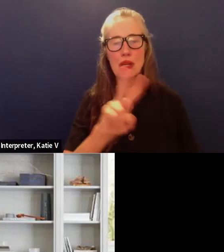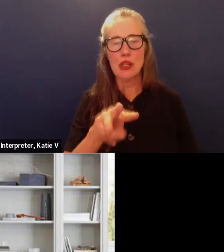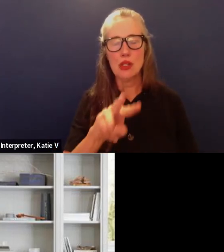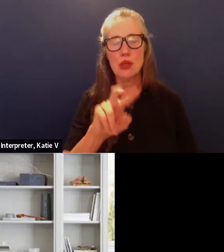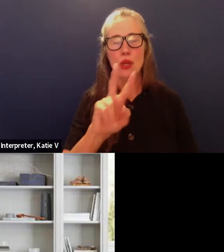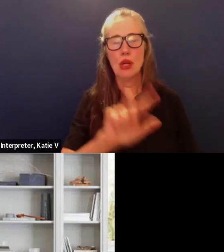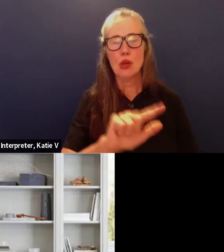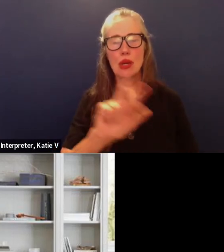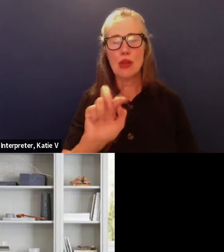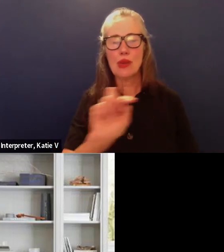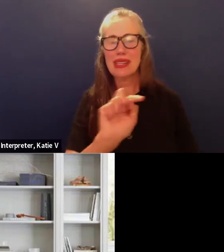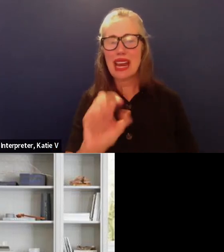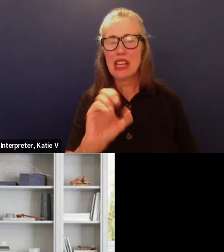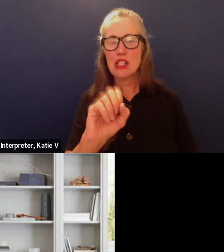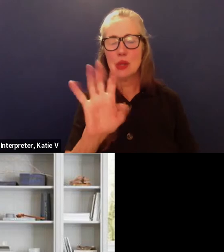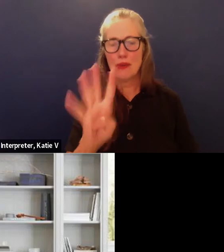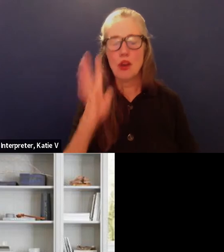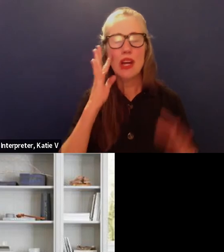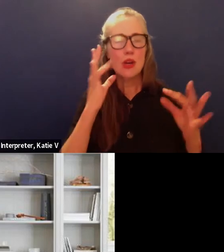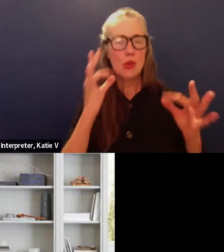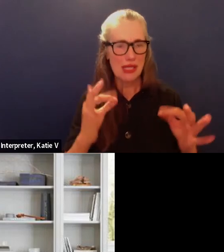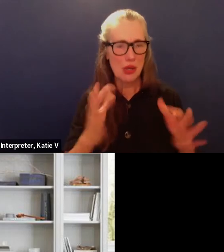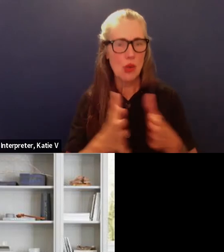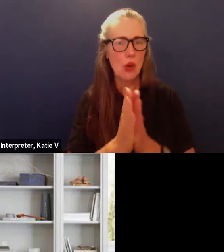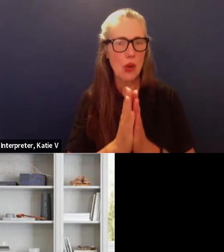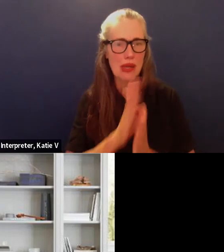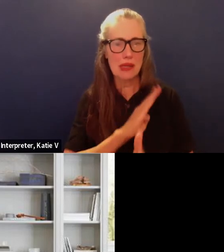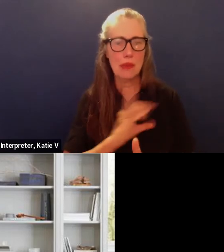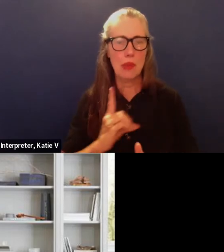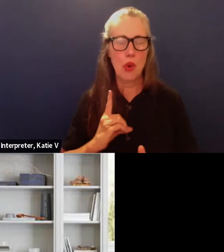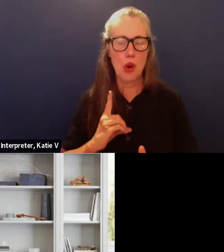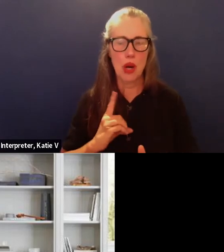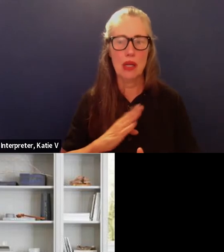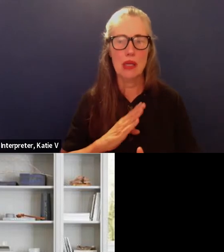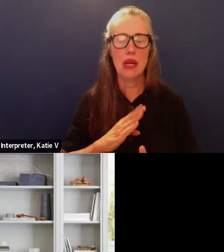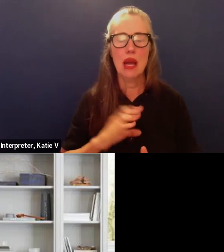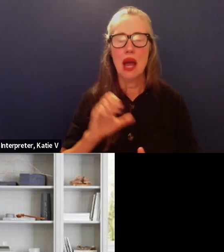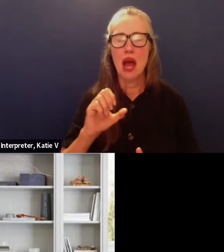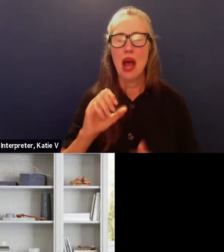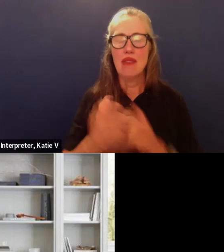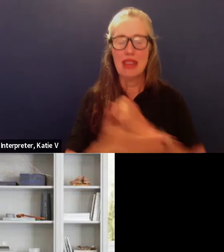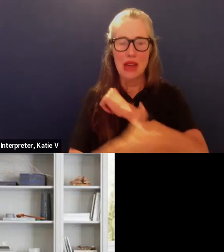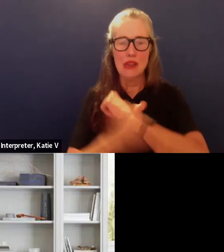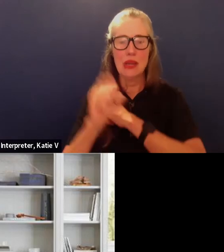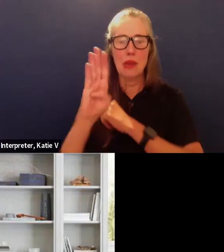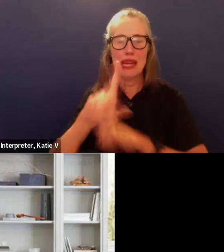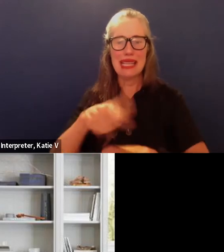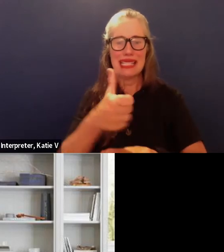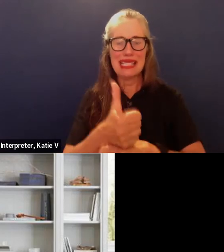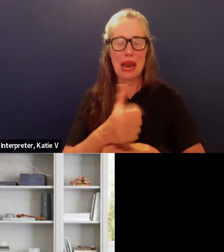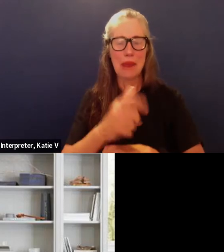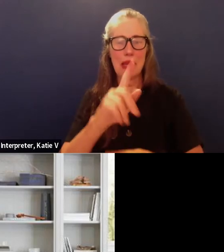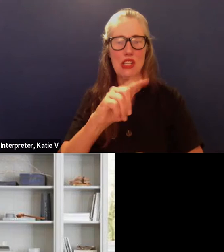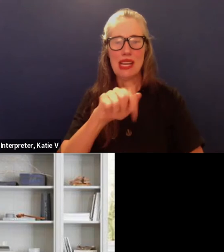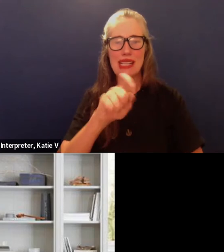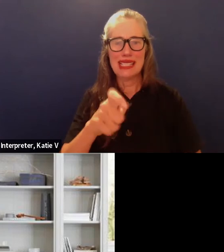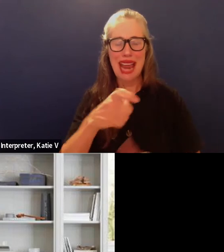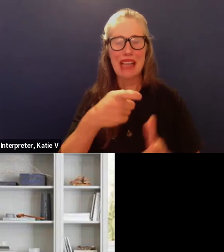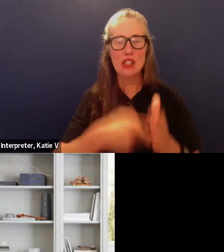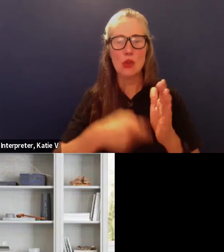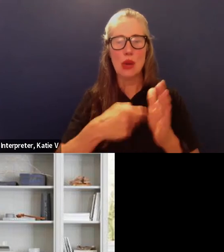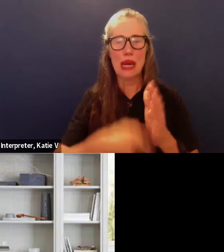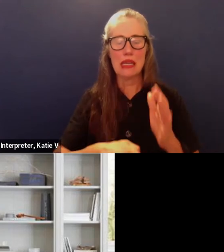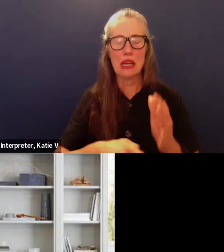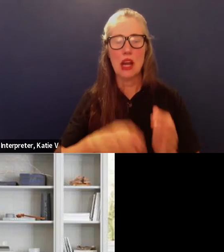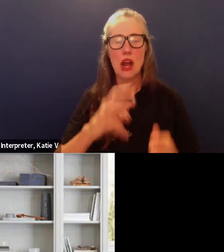-04, the resolution requesting the Board of Supervisors of the County of Santa Barbara to establish tax rate for Measure